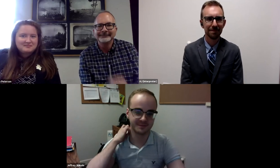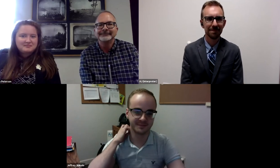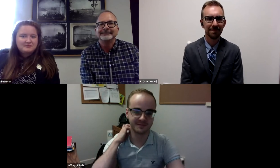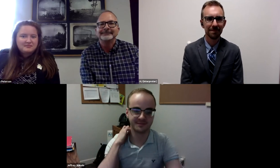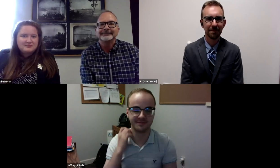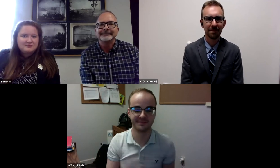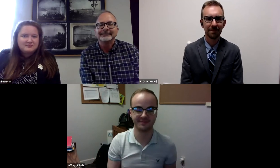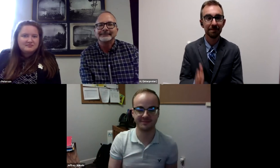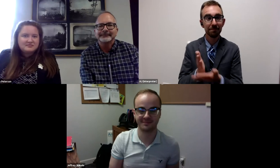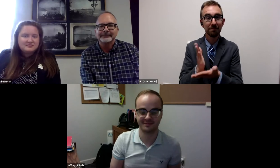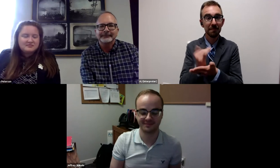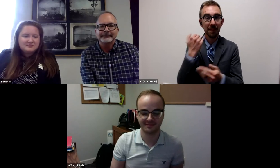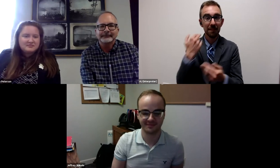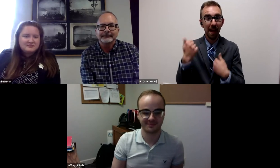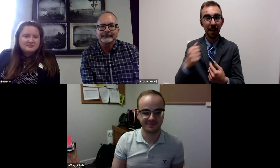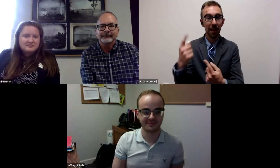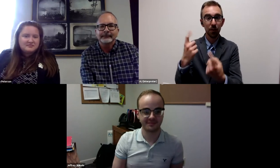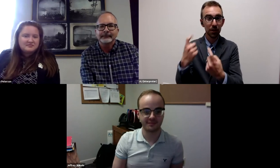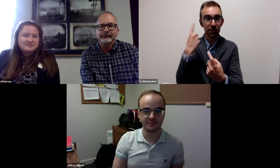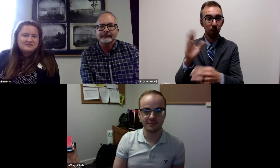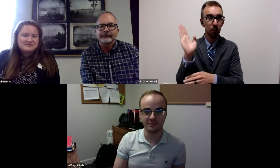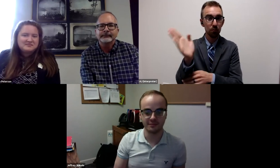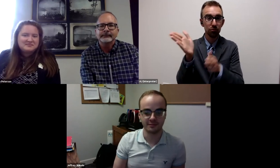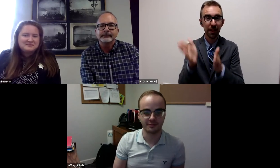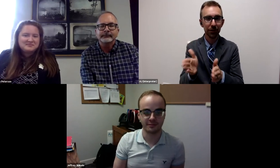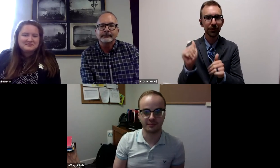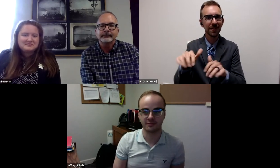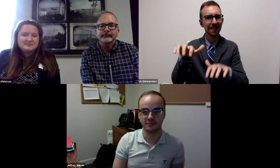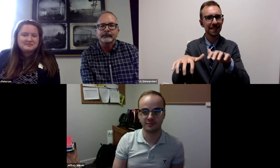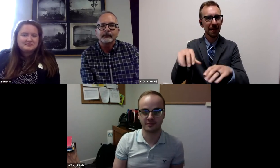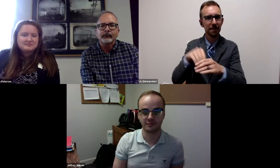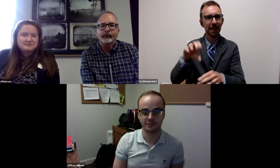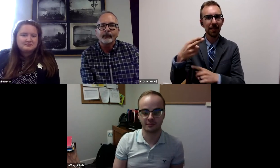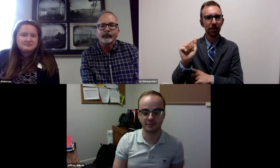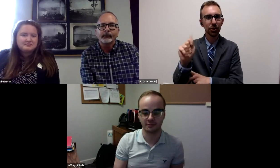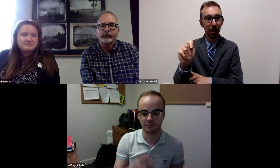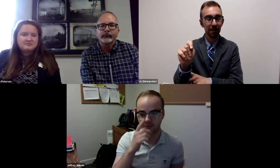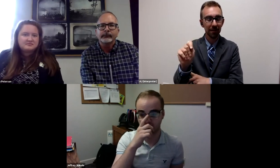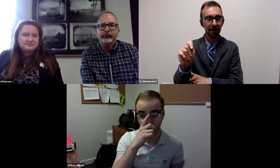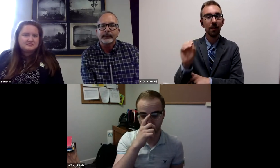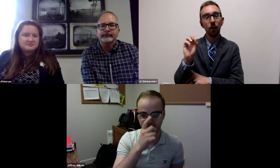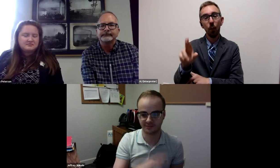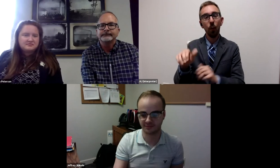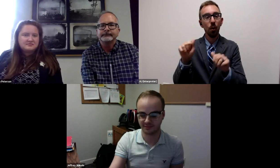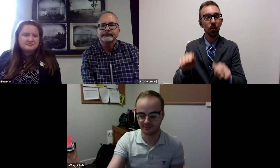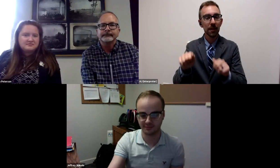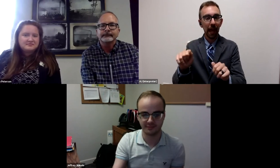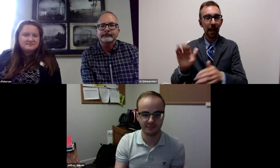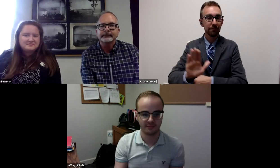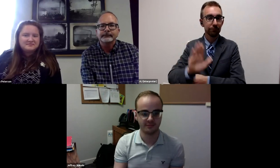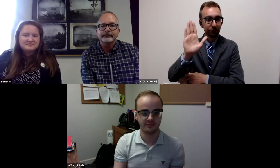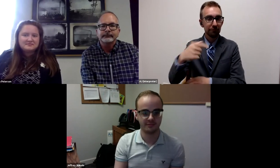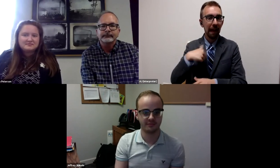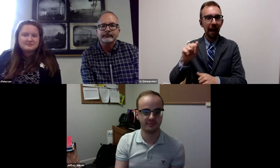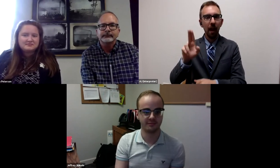All right, if you have questions for our presenters, you can type those in the chat, or you can raise your hand and I can